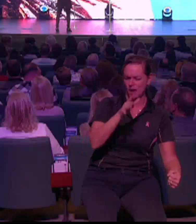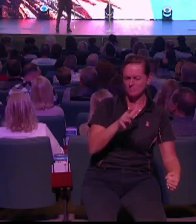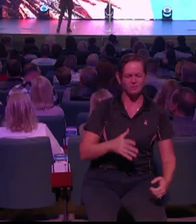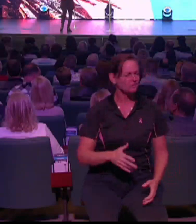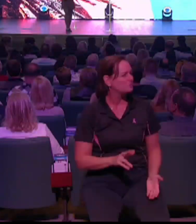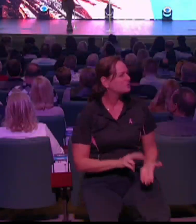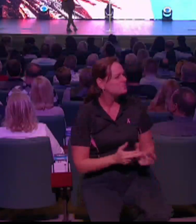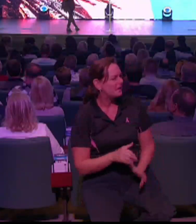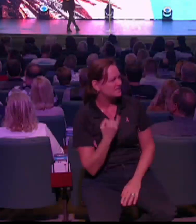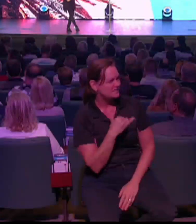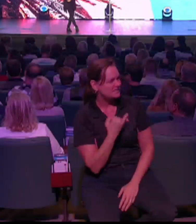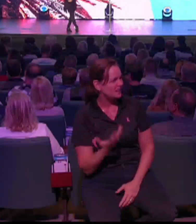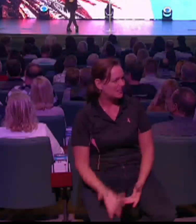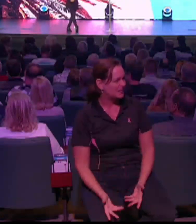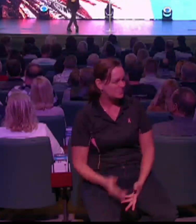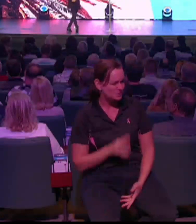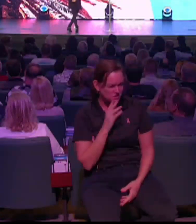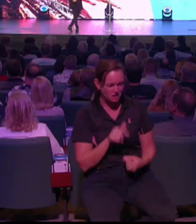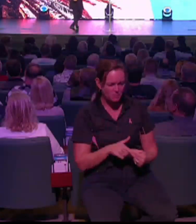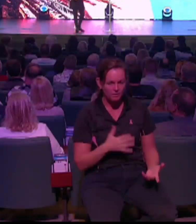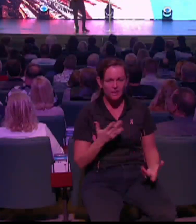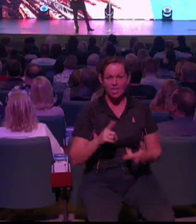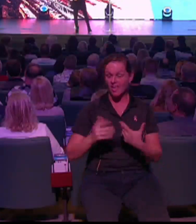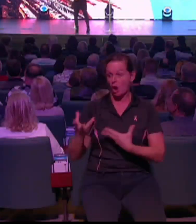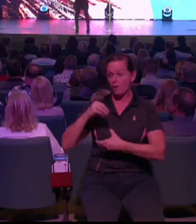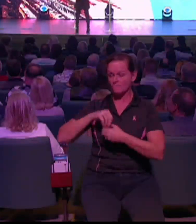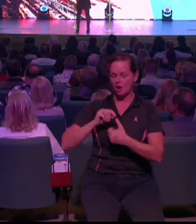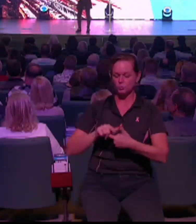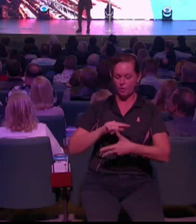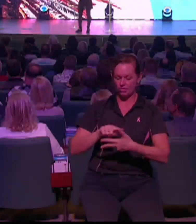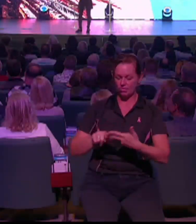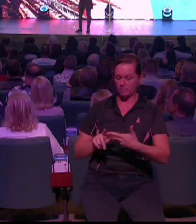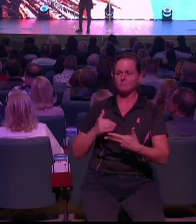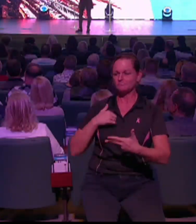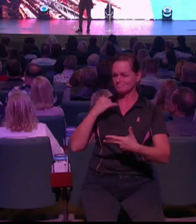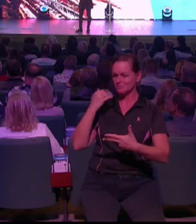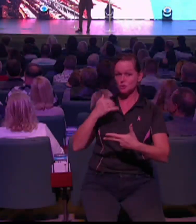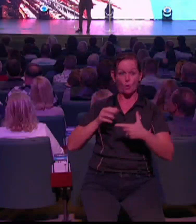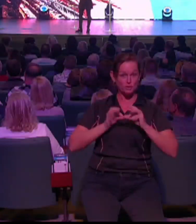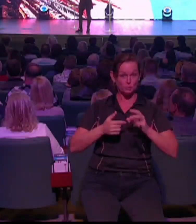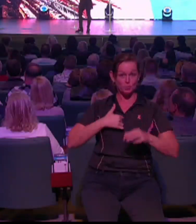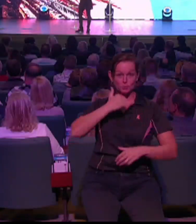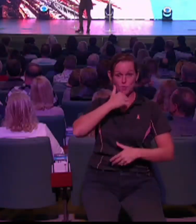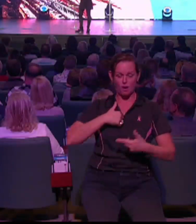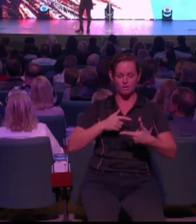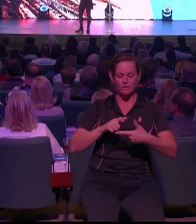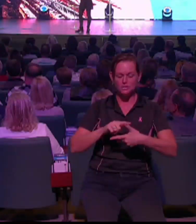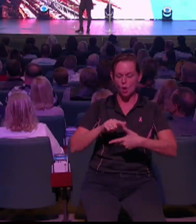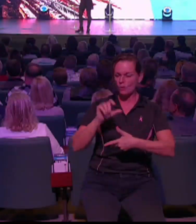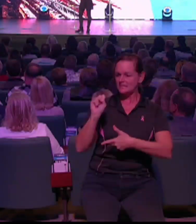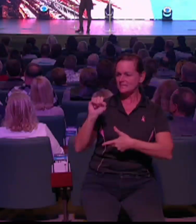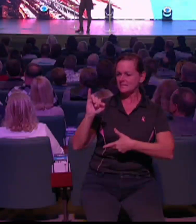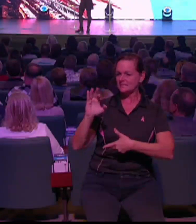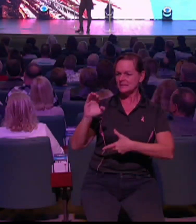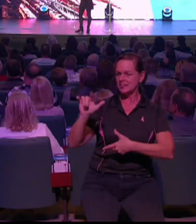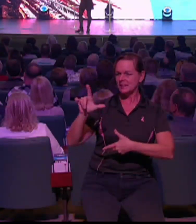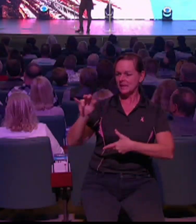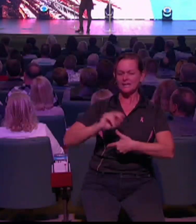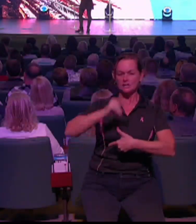Sicilians are Greeks, Arabs, and Italians mixed. They came together and gave the world the mafia.